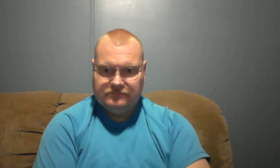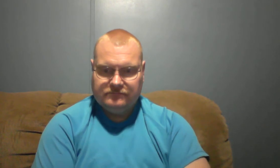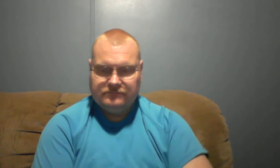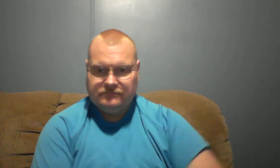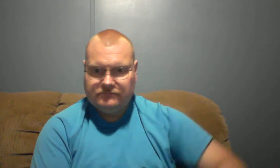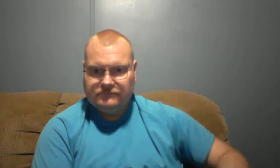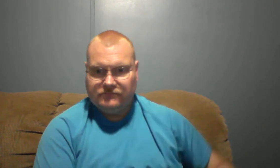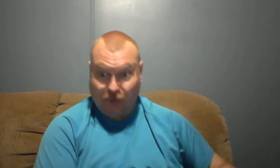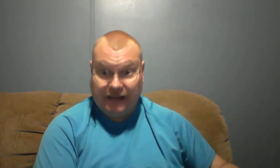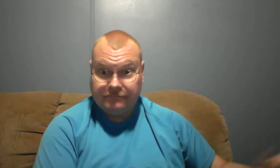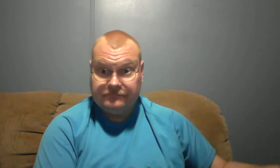Right?